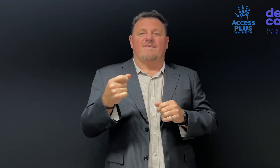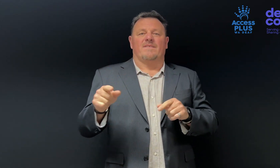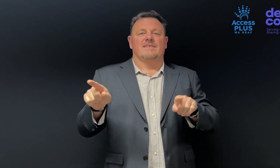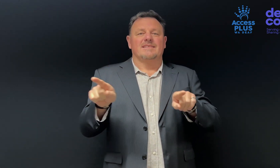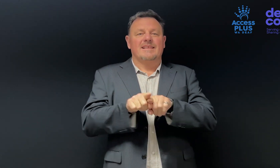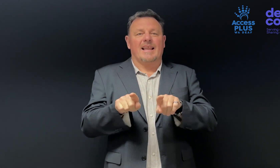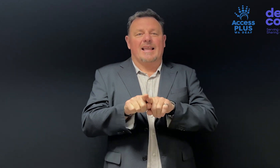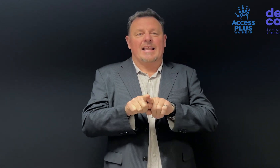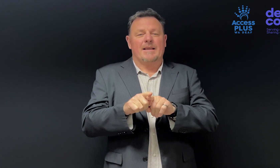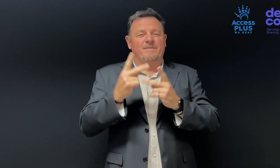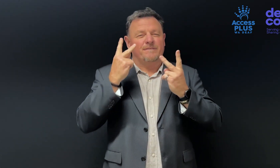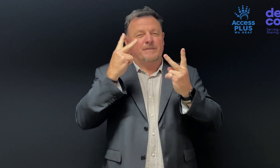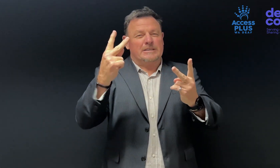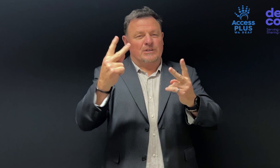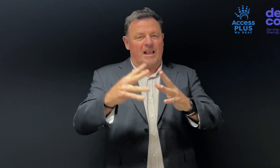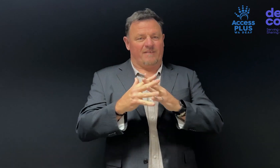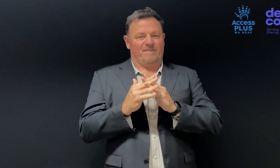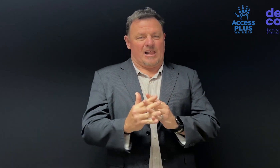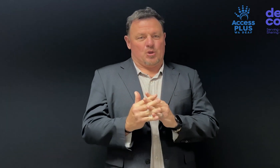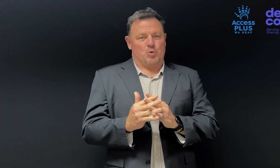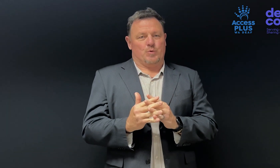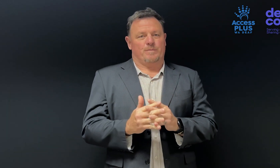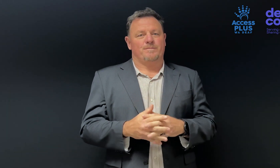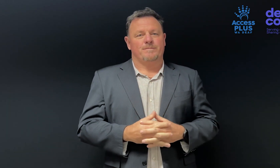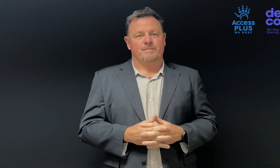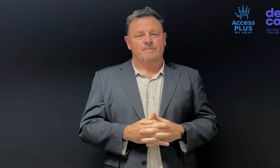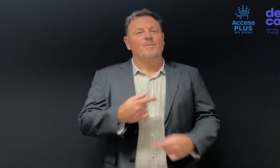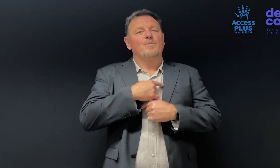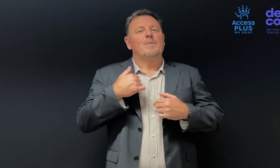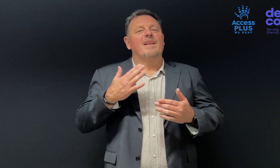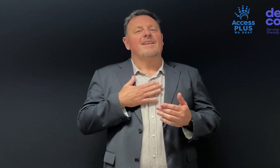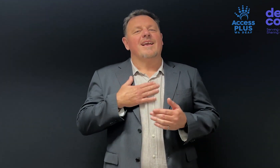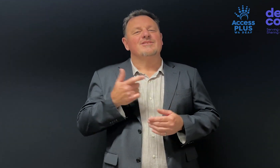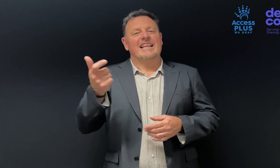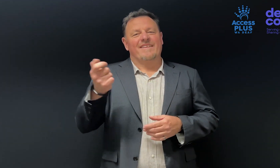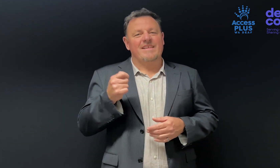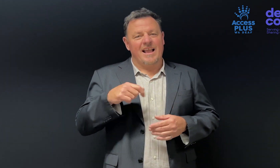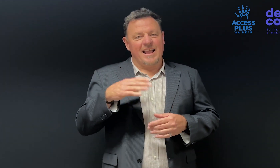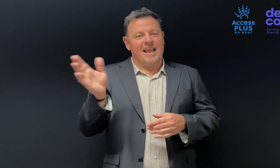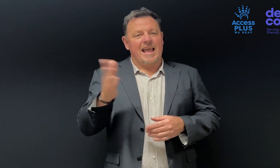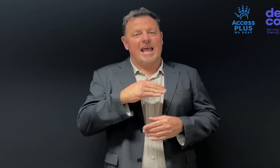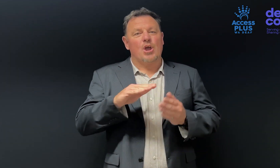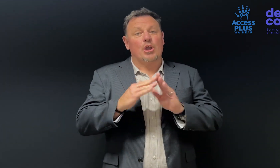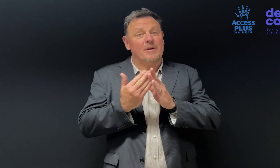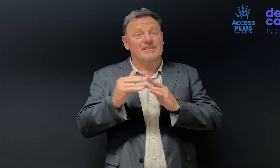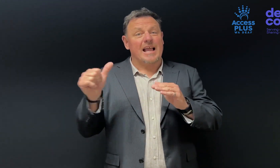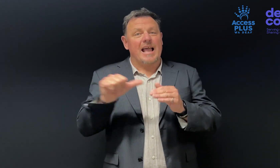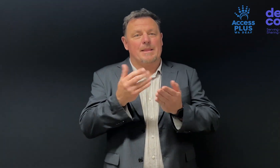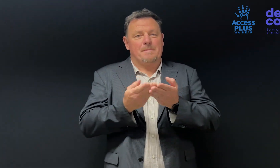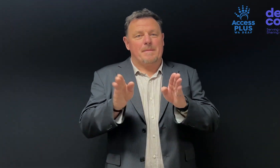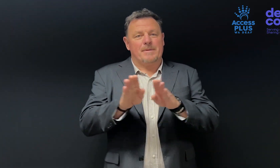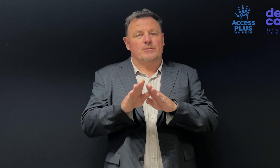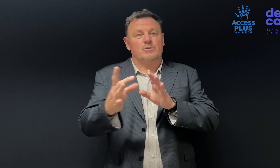have the same vision and values. And we would like to invite our community and members